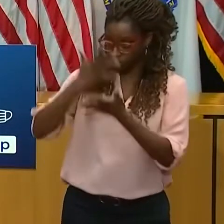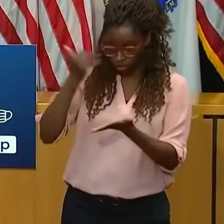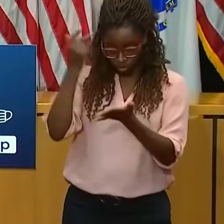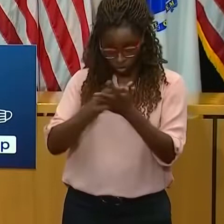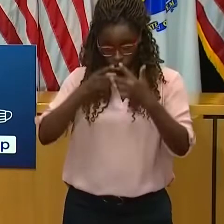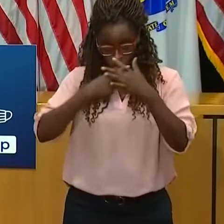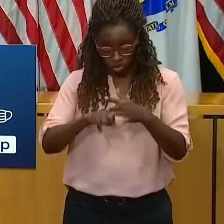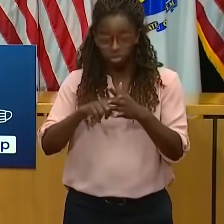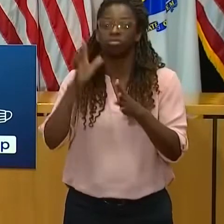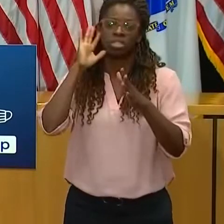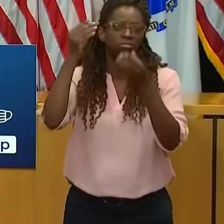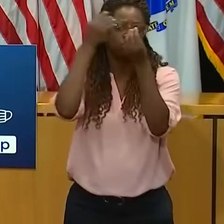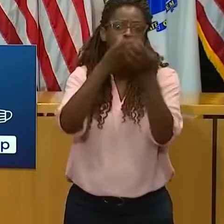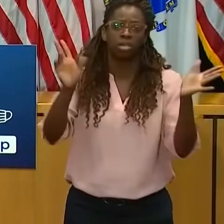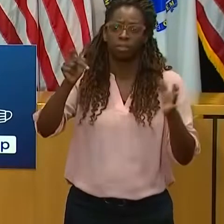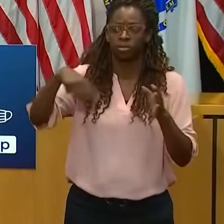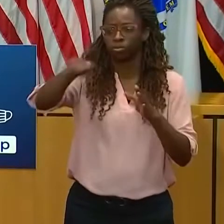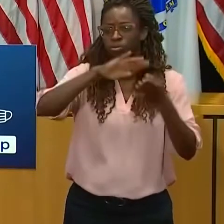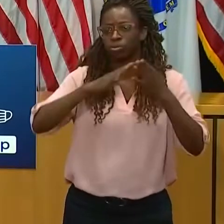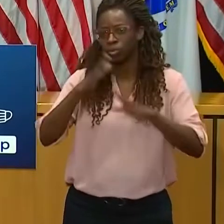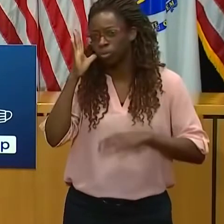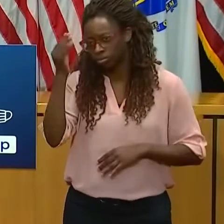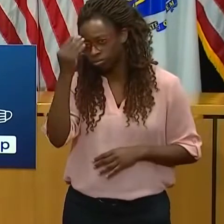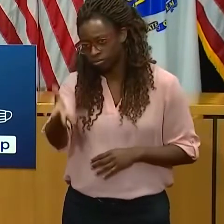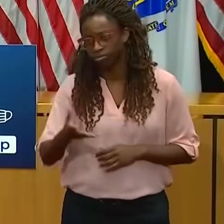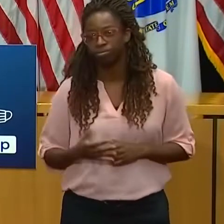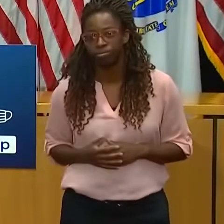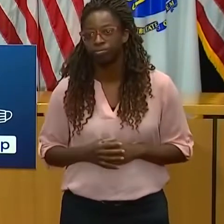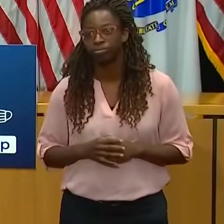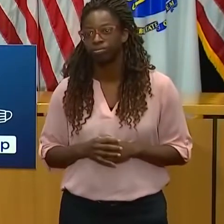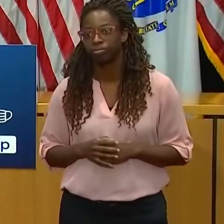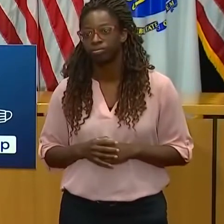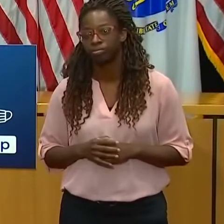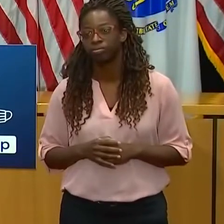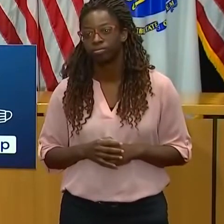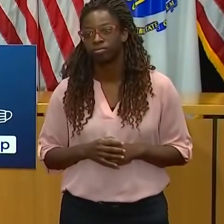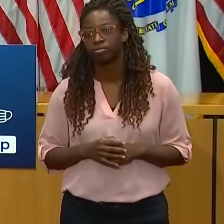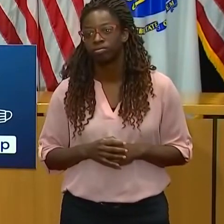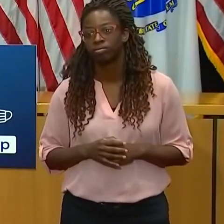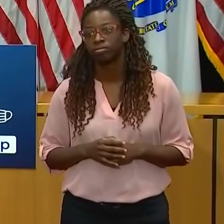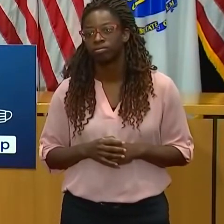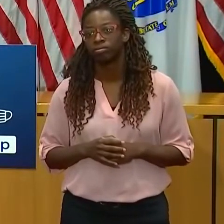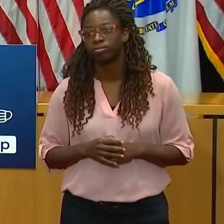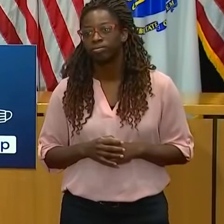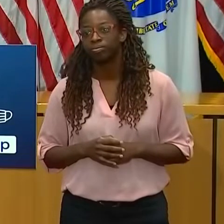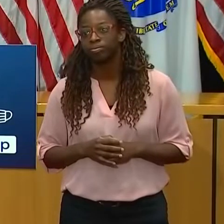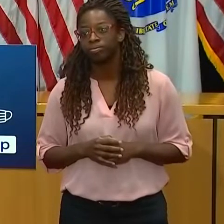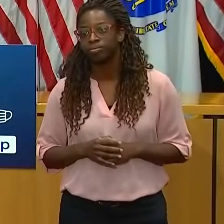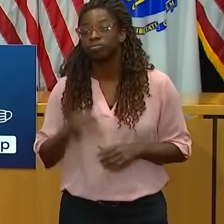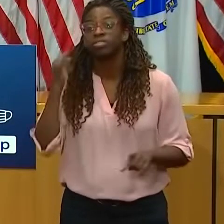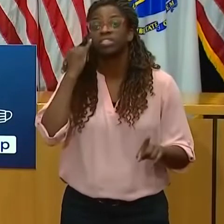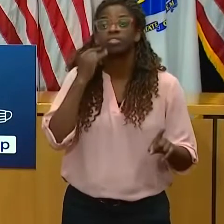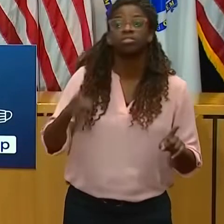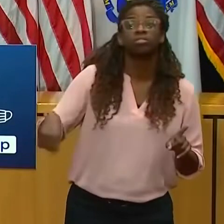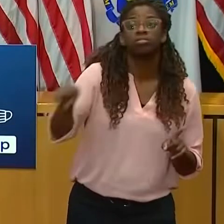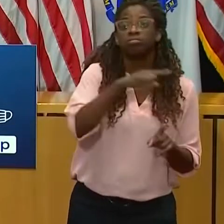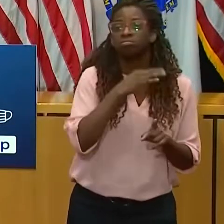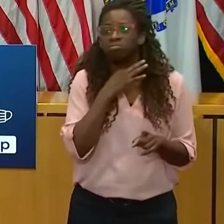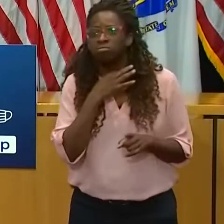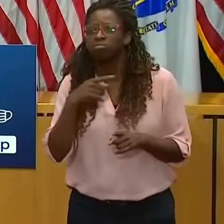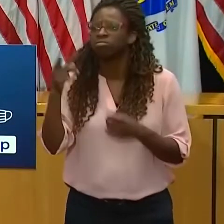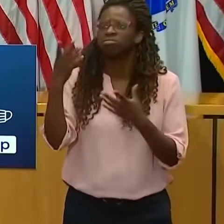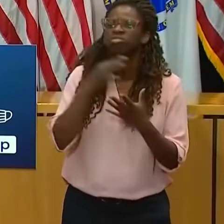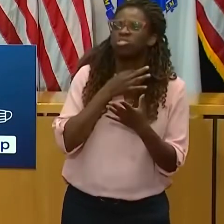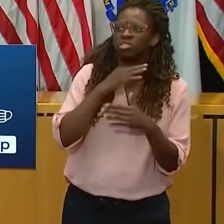public on this process. And residents can obviously learn more about this by talking to their doctor about the vaccine